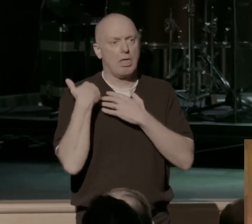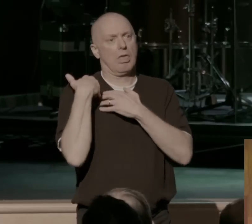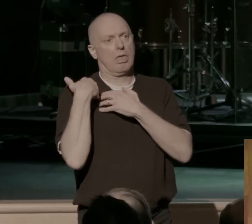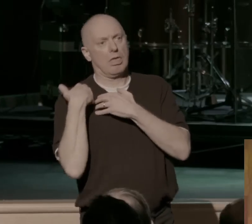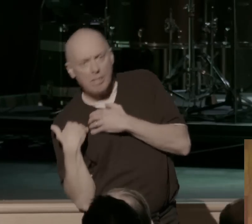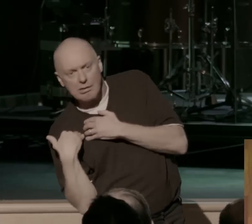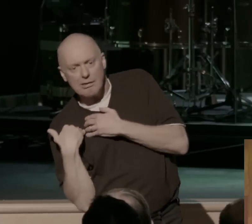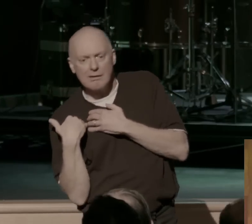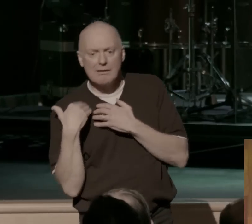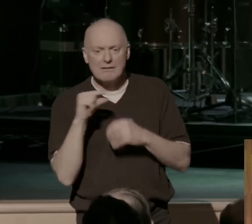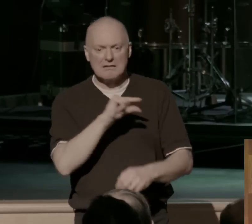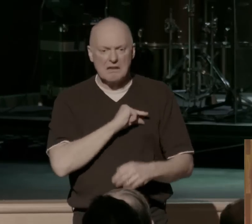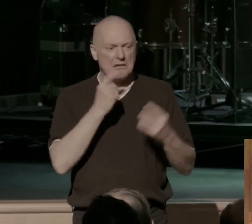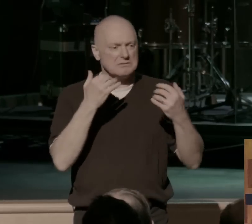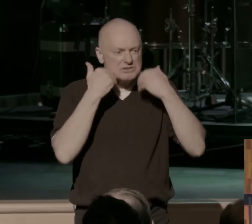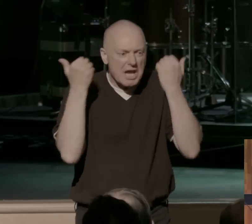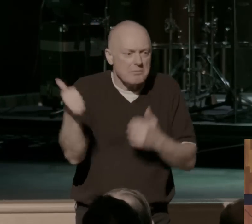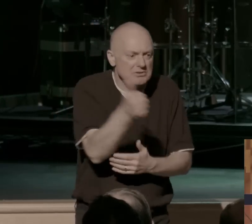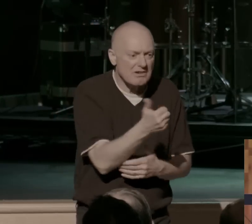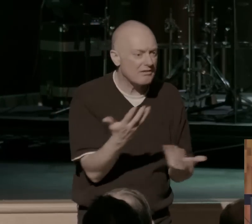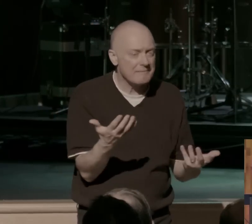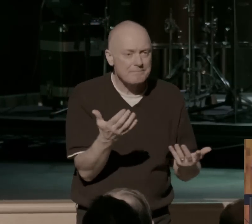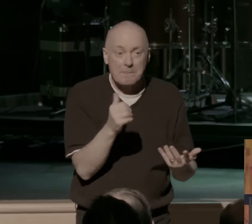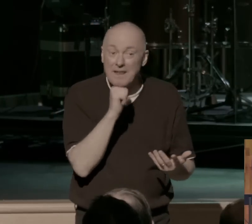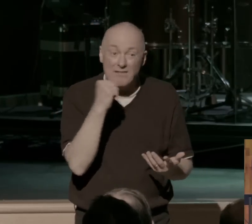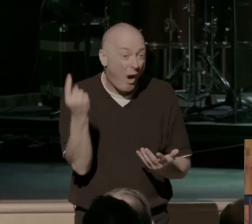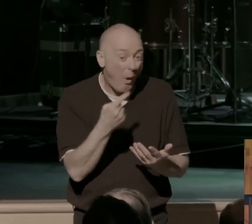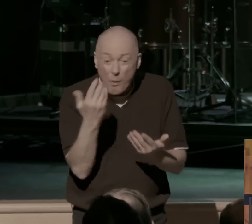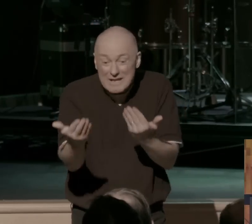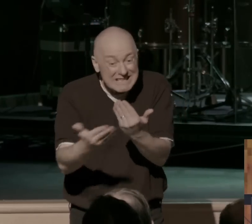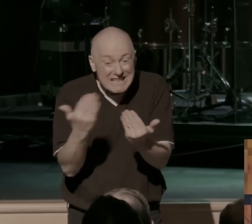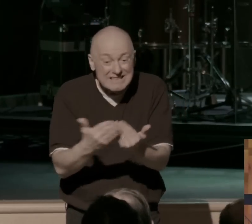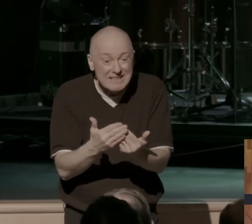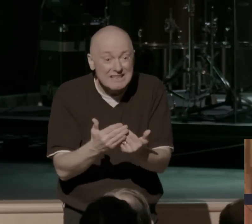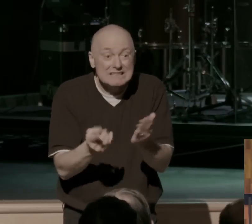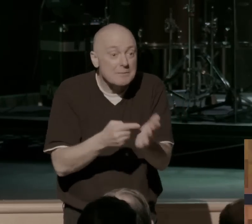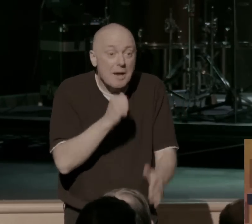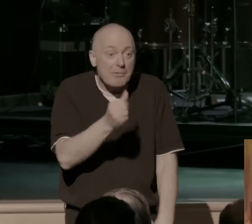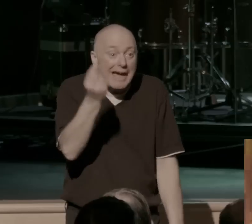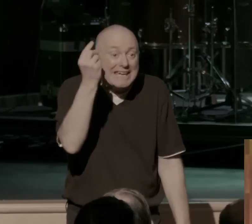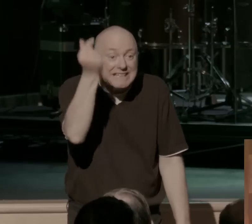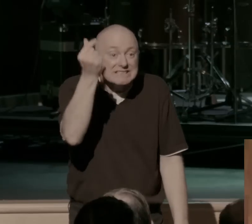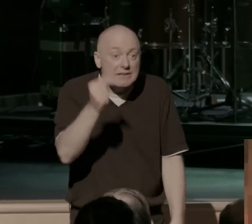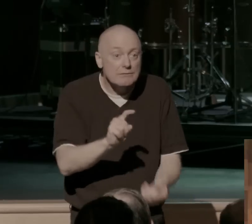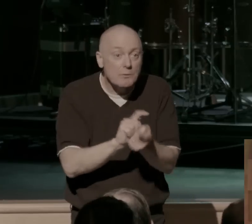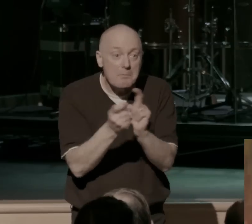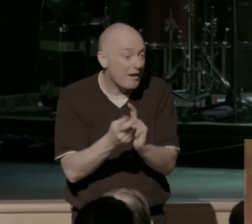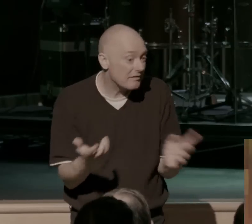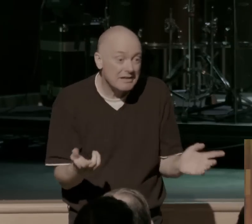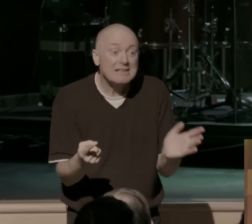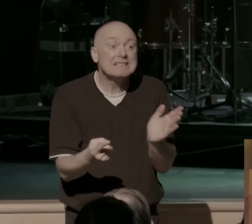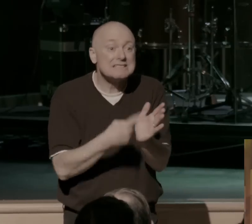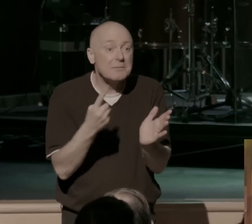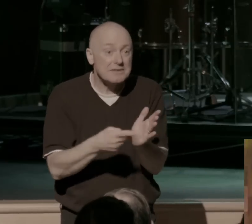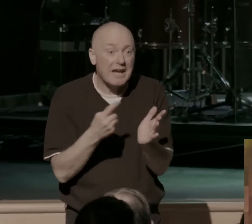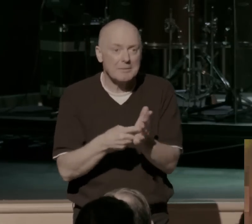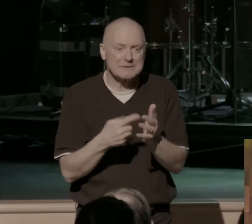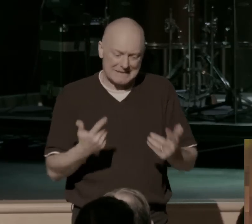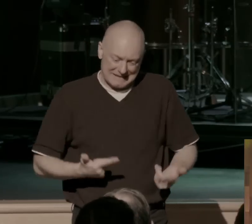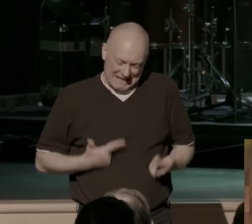And you're right. It's not always going to be this instantaneous, easy thing to turn. It's going to take a life of sanctification of God revealing that sin